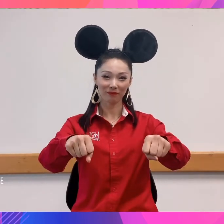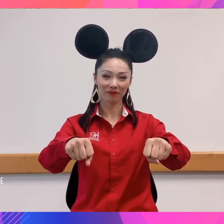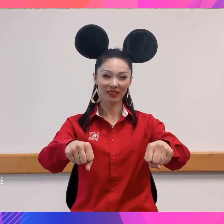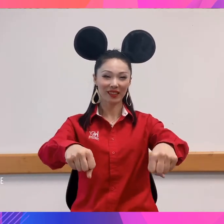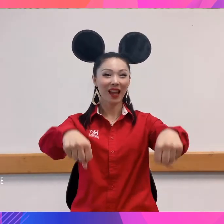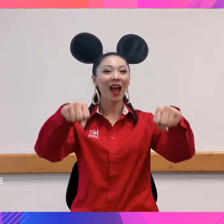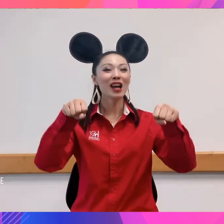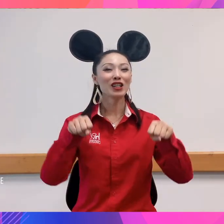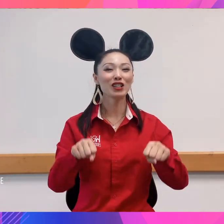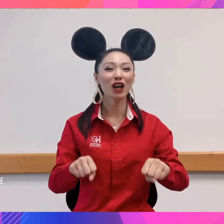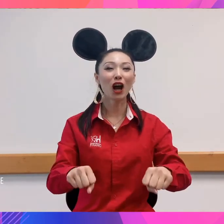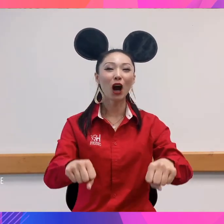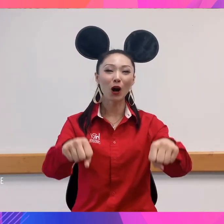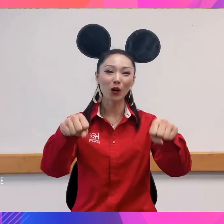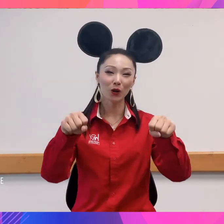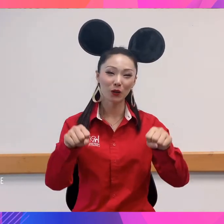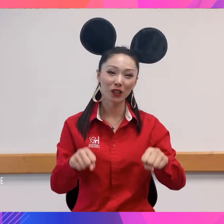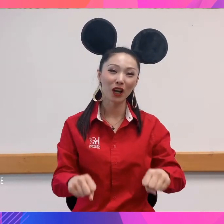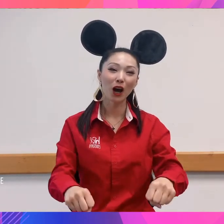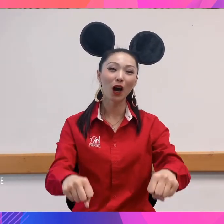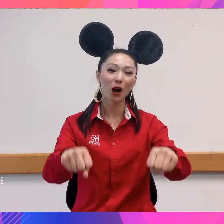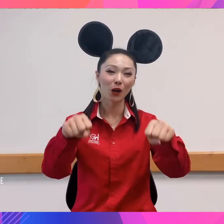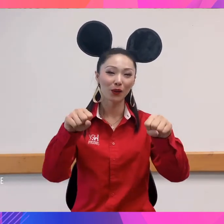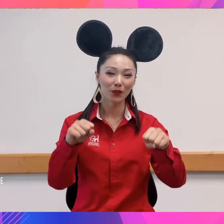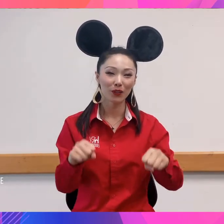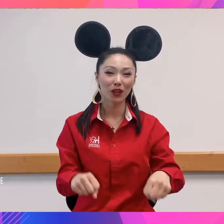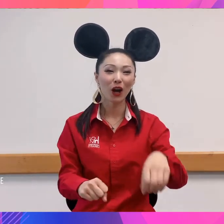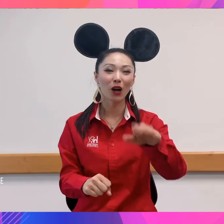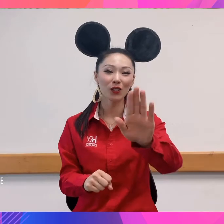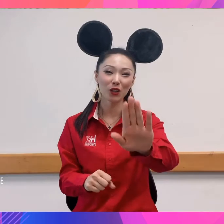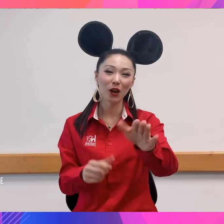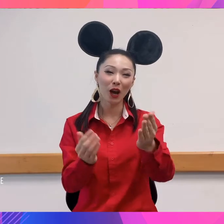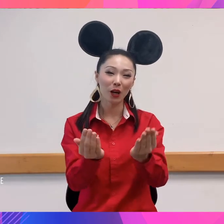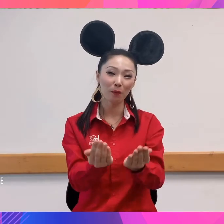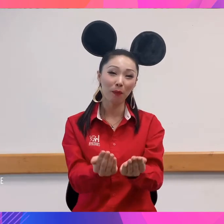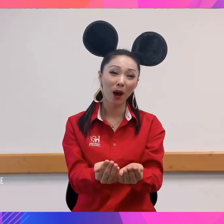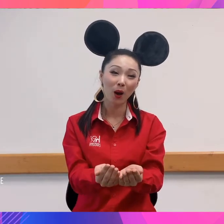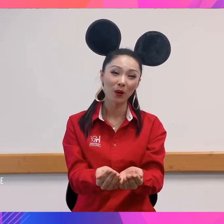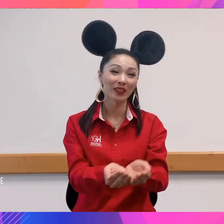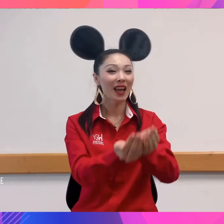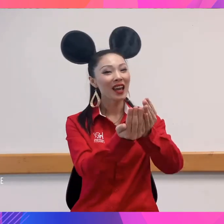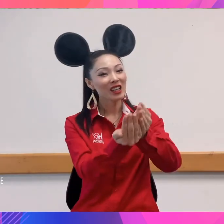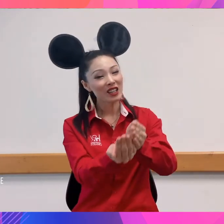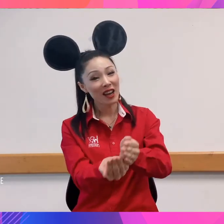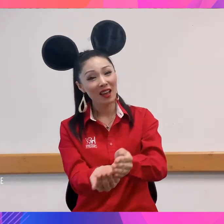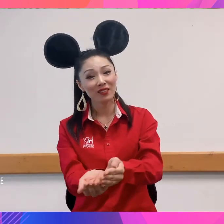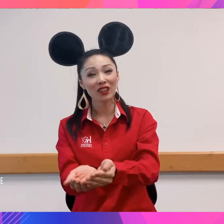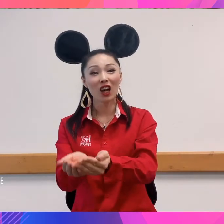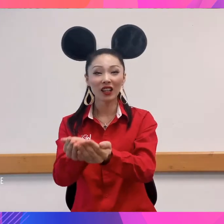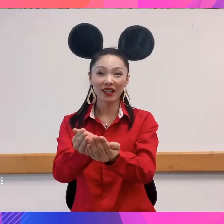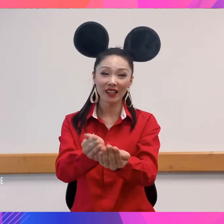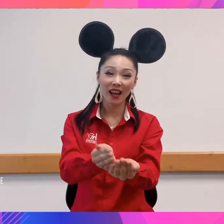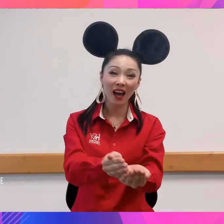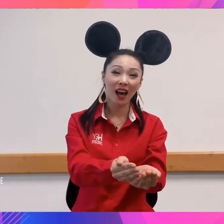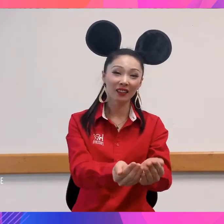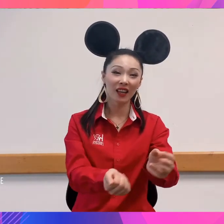Row, row, row, row your boat. Gently down the